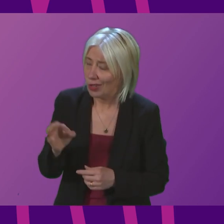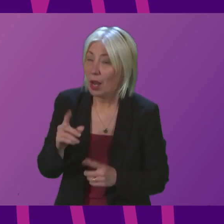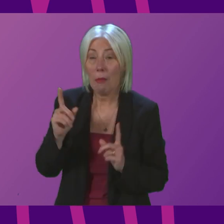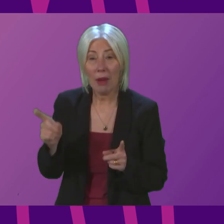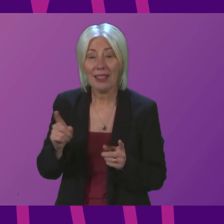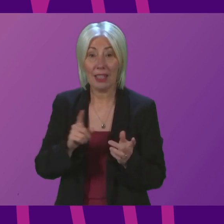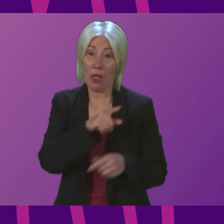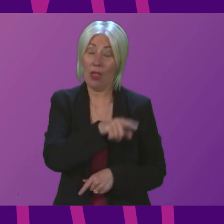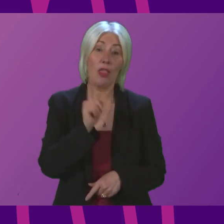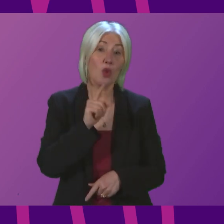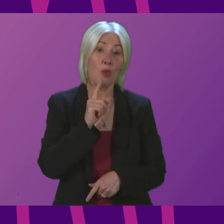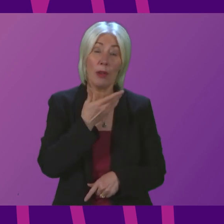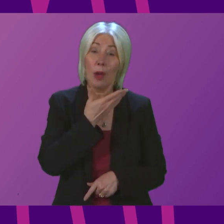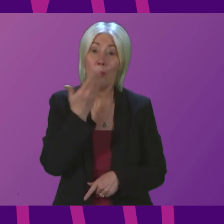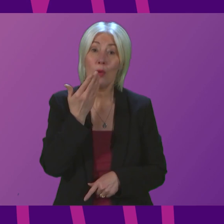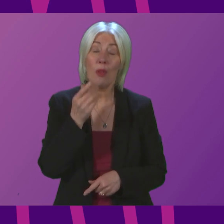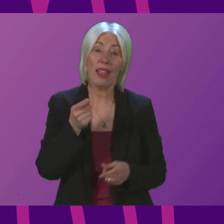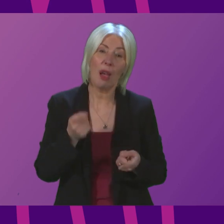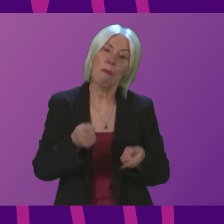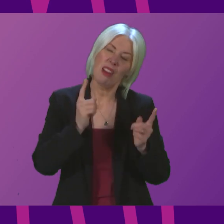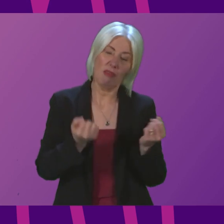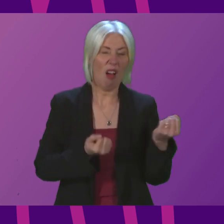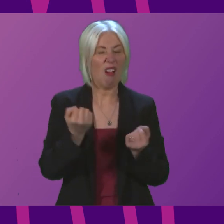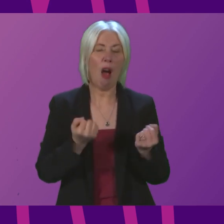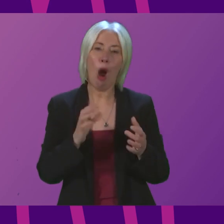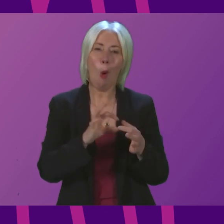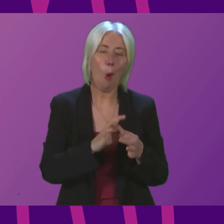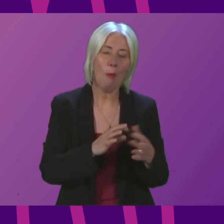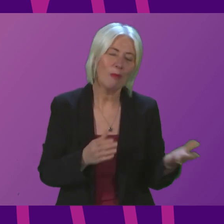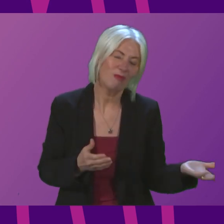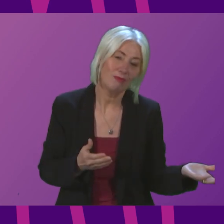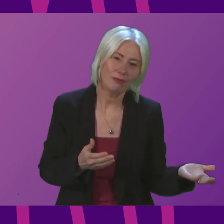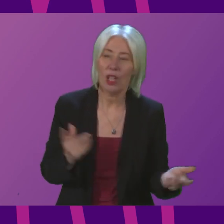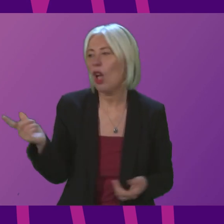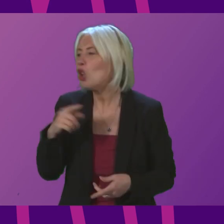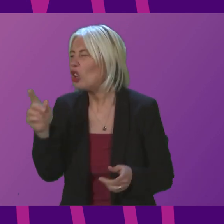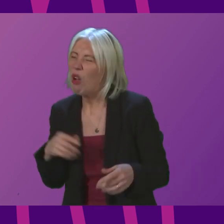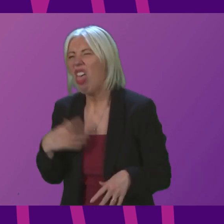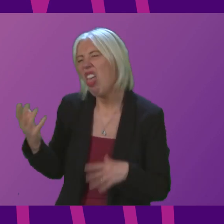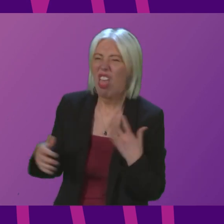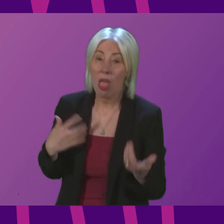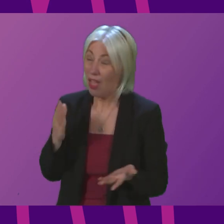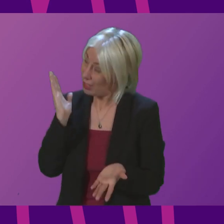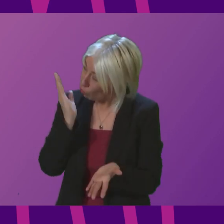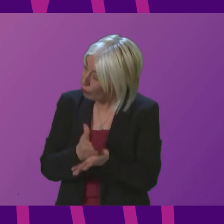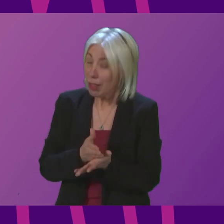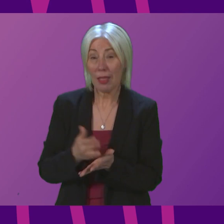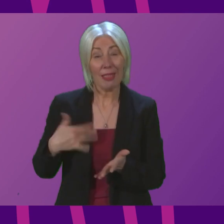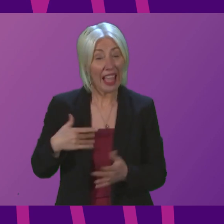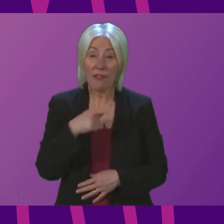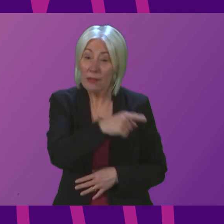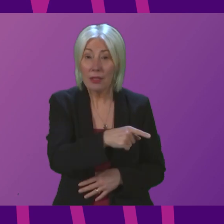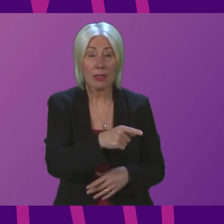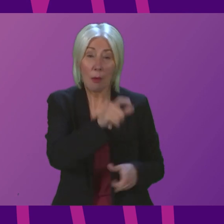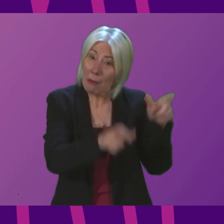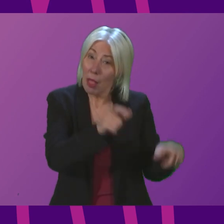Leanne doesn't have a ministerial car to get her home in the middle of a cost you can hum and haw all you like this is real lived experience for your constituents